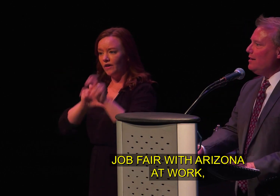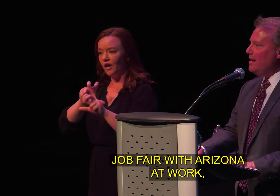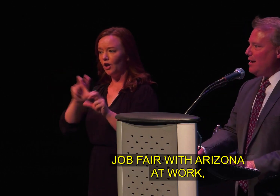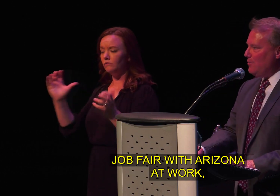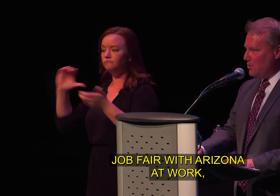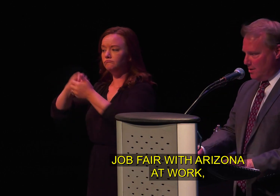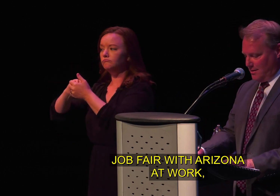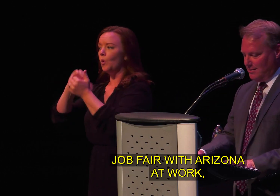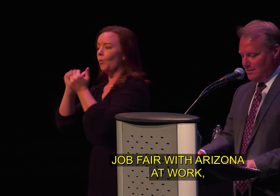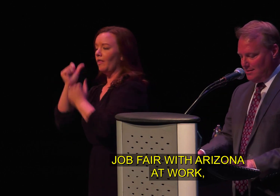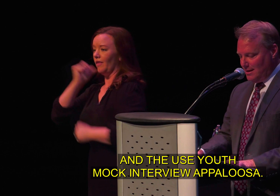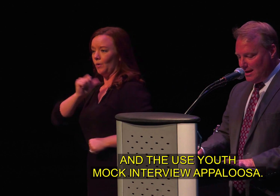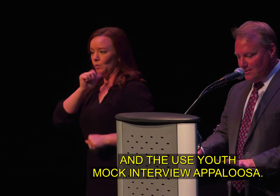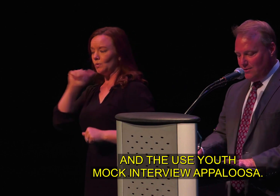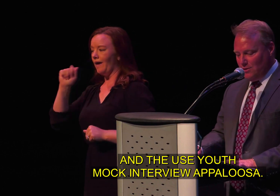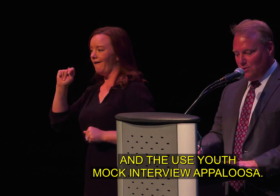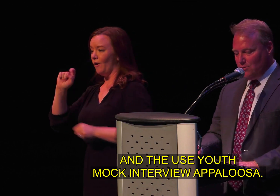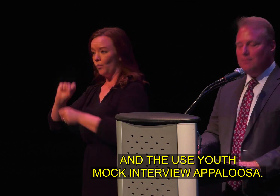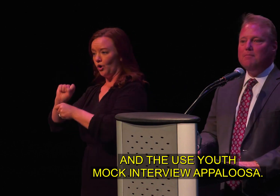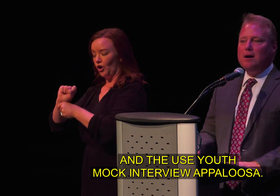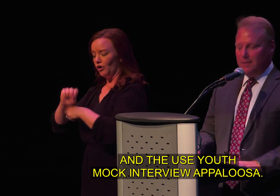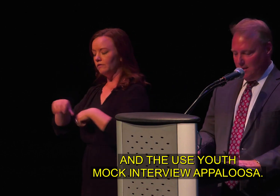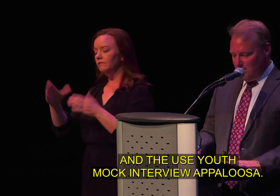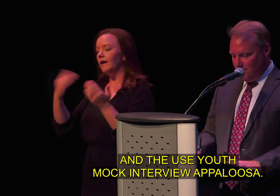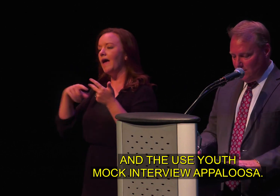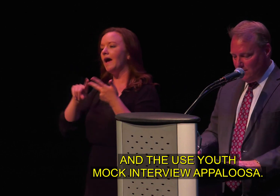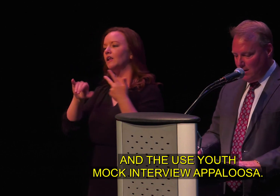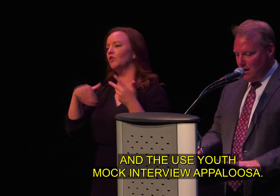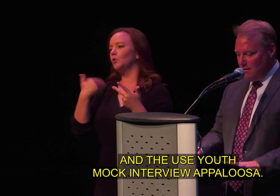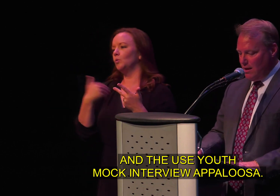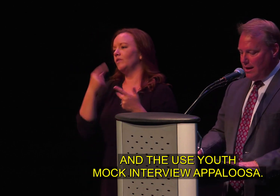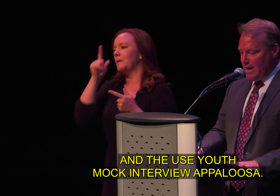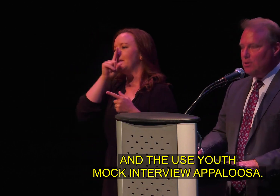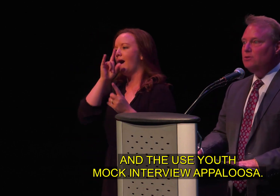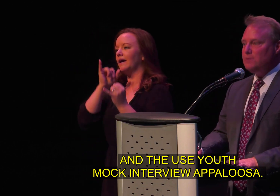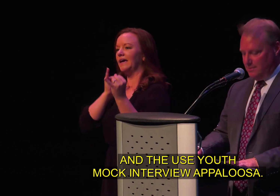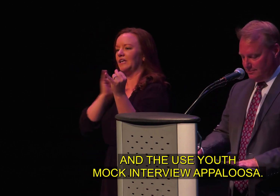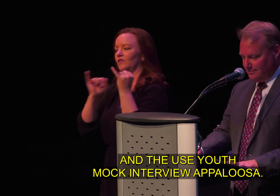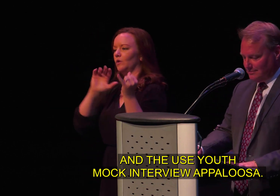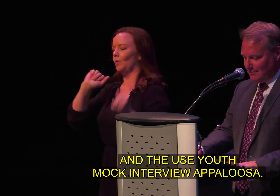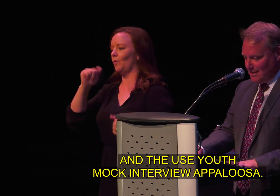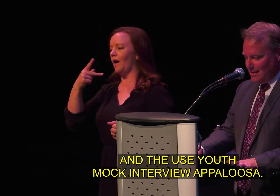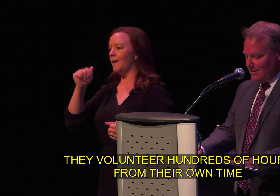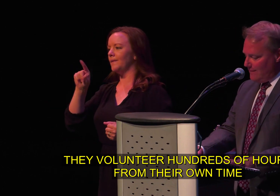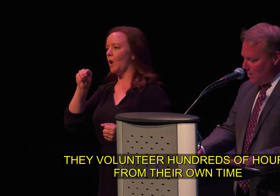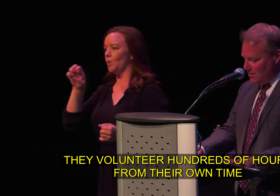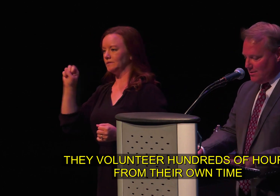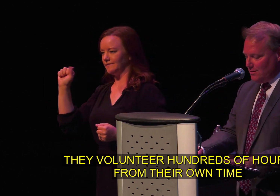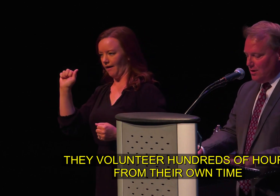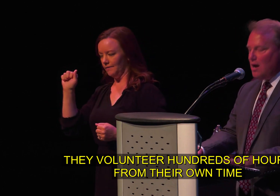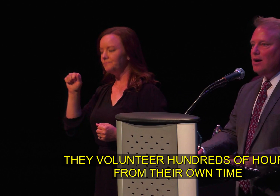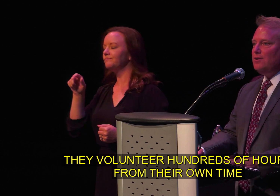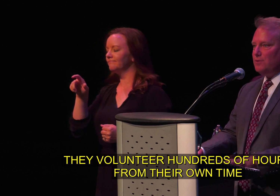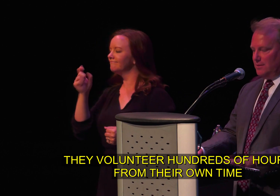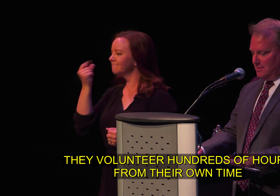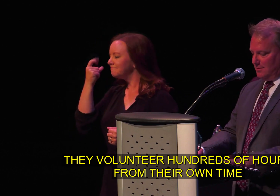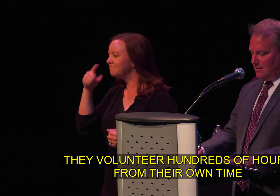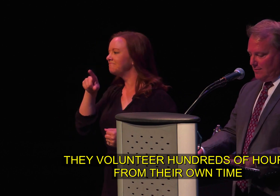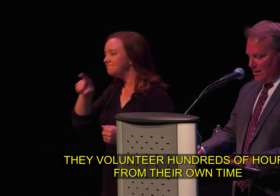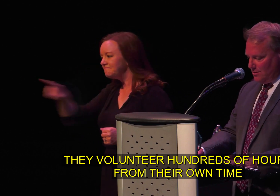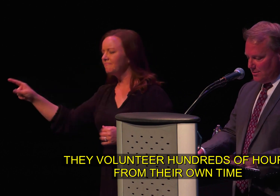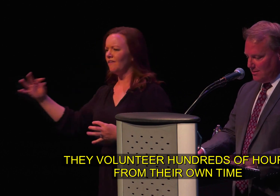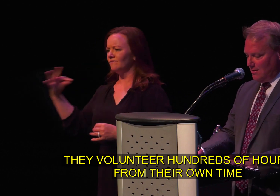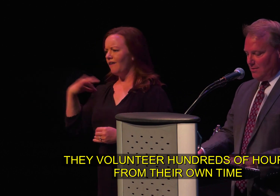arizona at work and the youth mock interview appalooza they volunteer hundreds